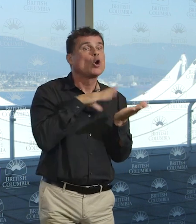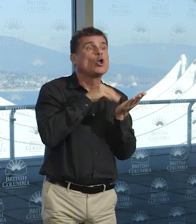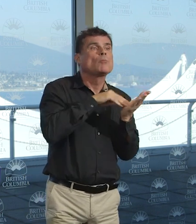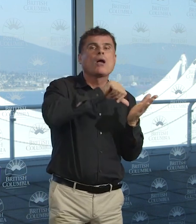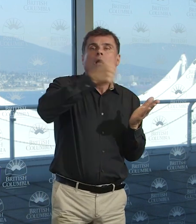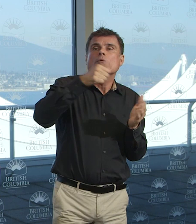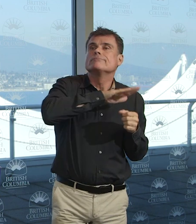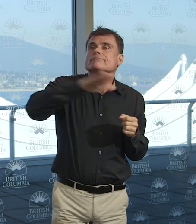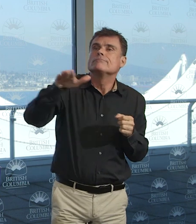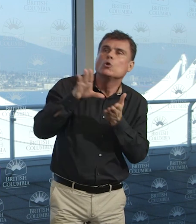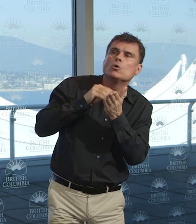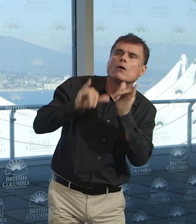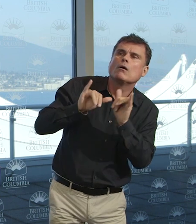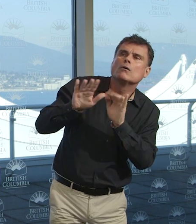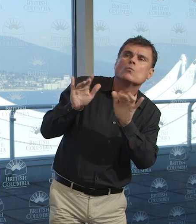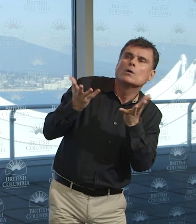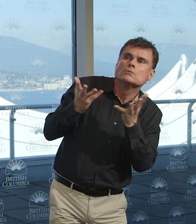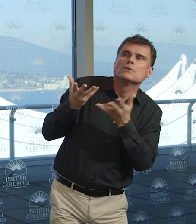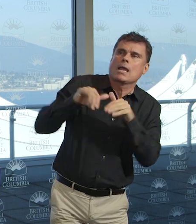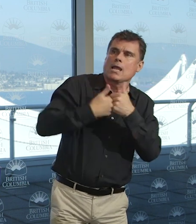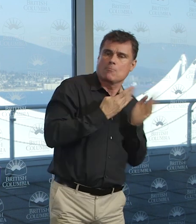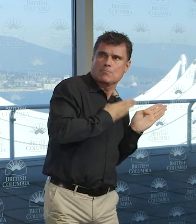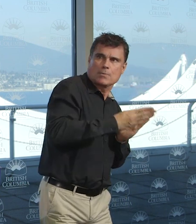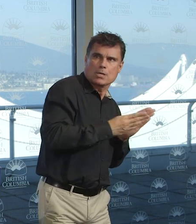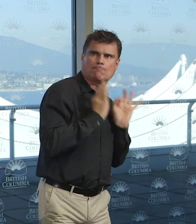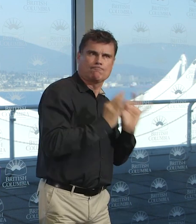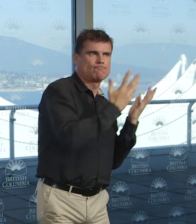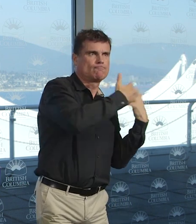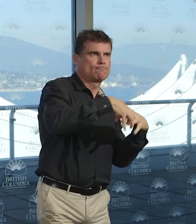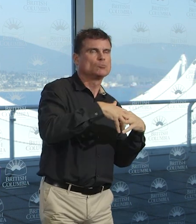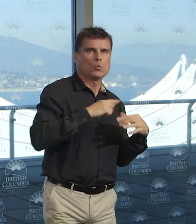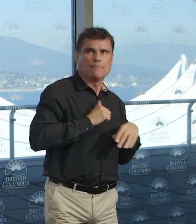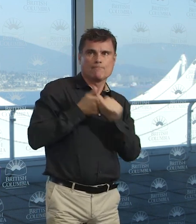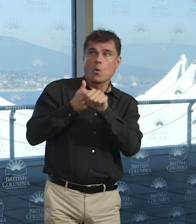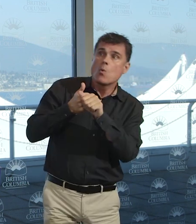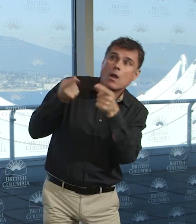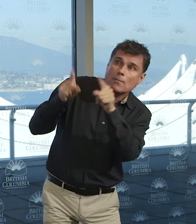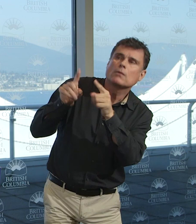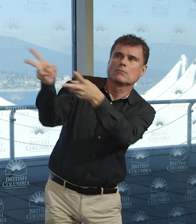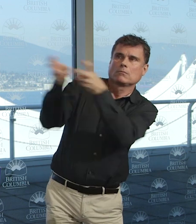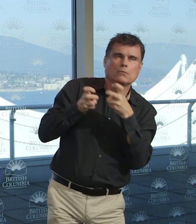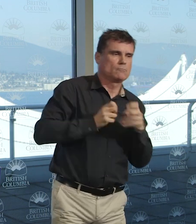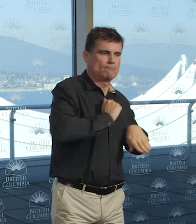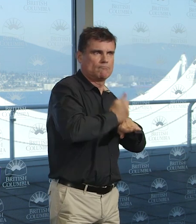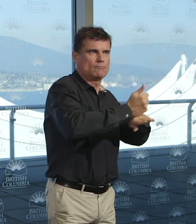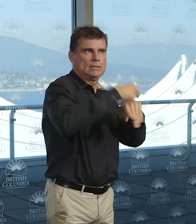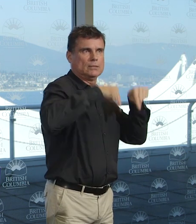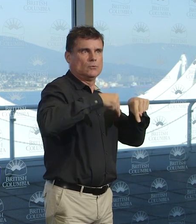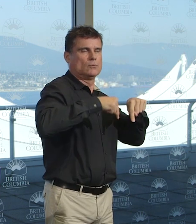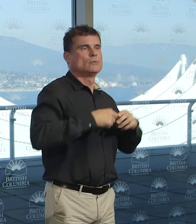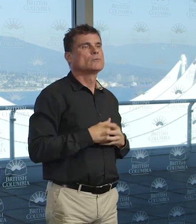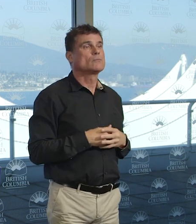actions have had consequences for a lot of people, as you can see in these bed numbers. But we've acted now to ensure